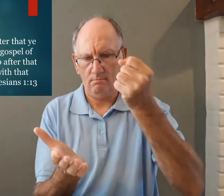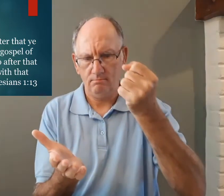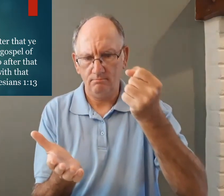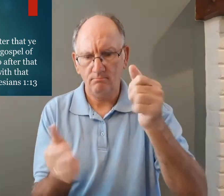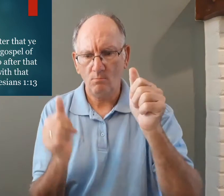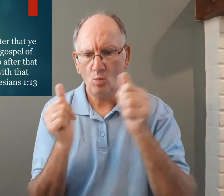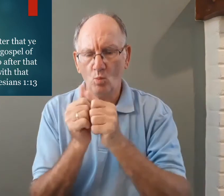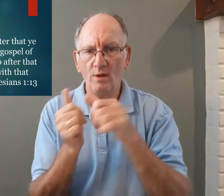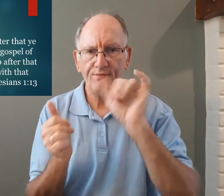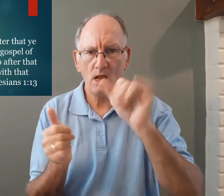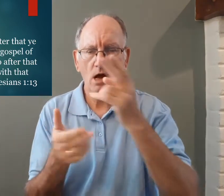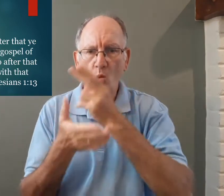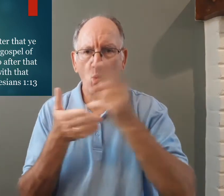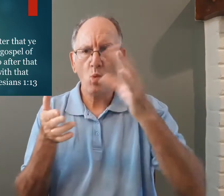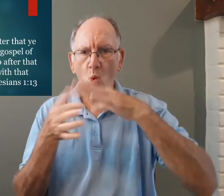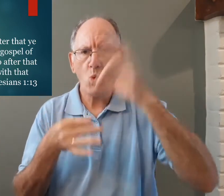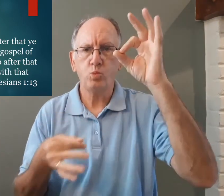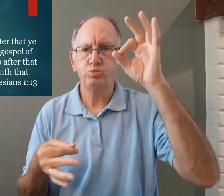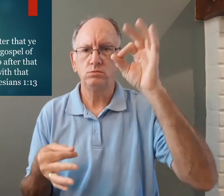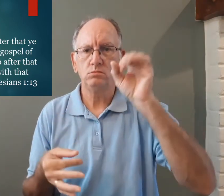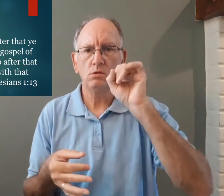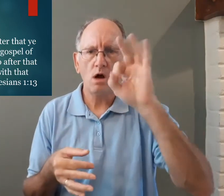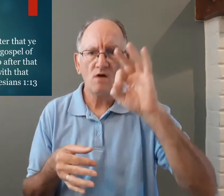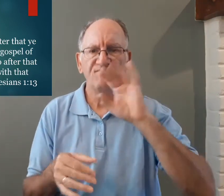with that Holy Spirit of promise Jesus